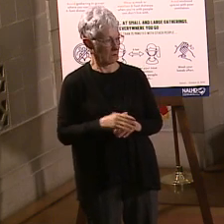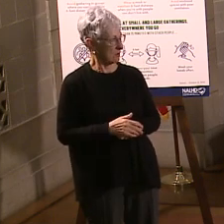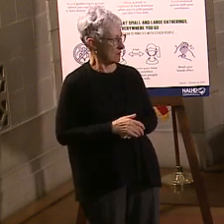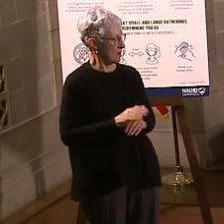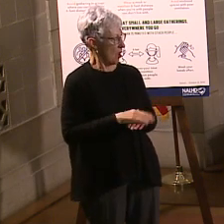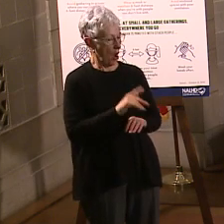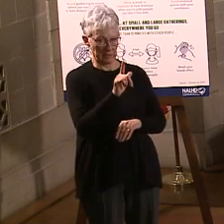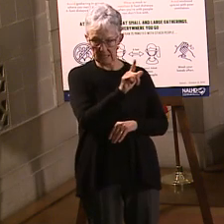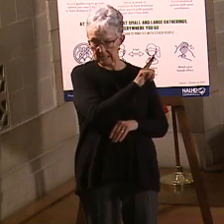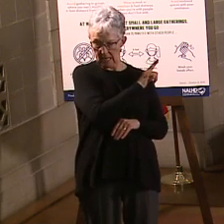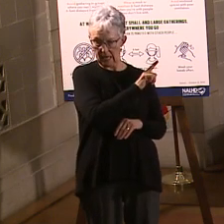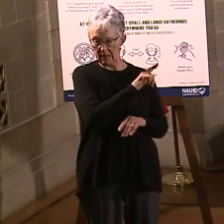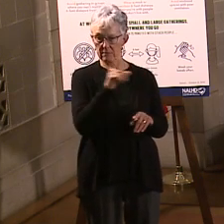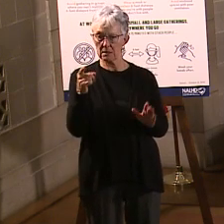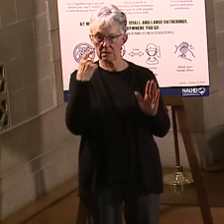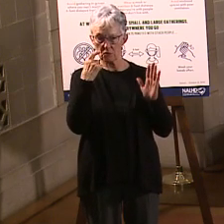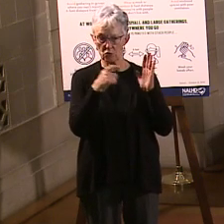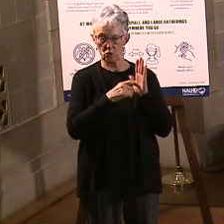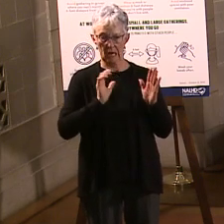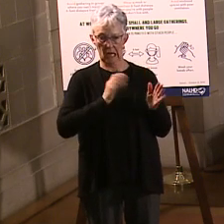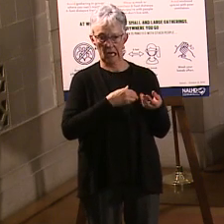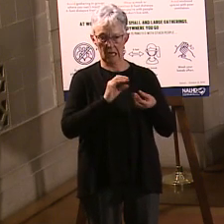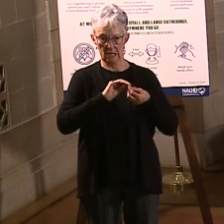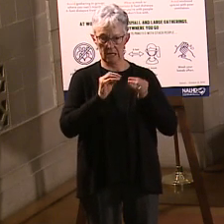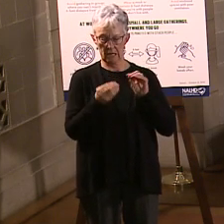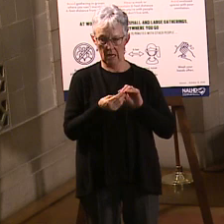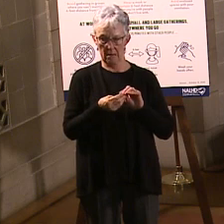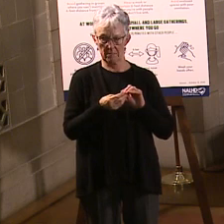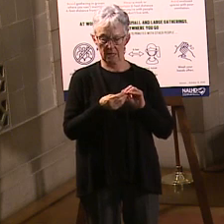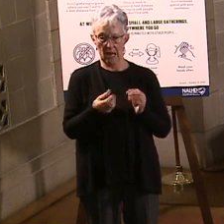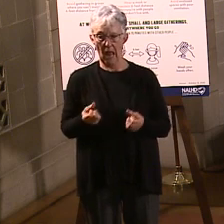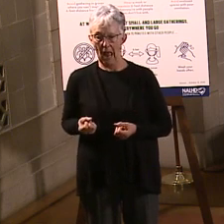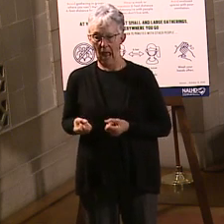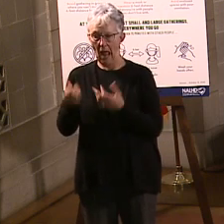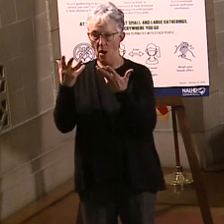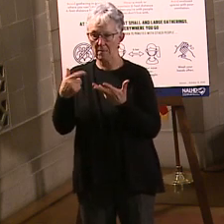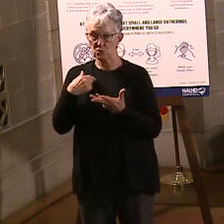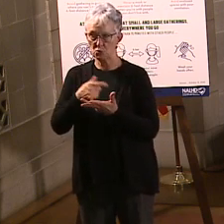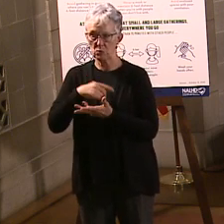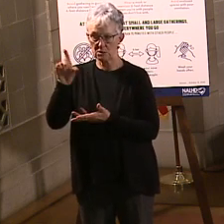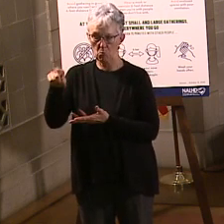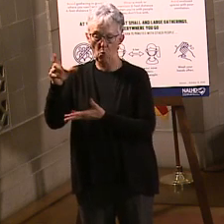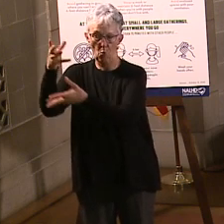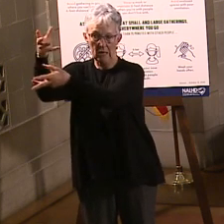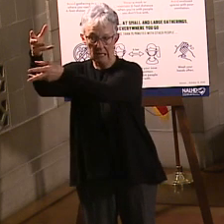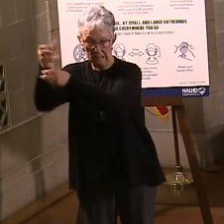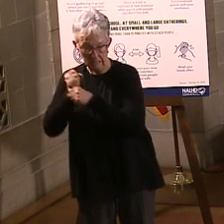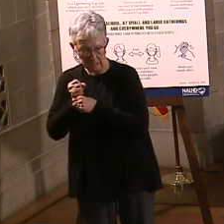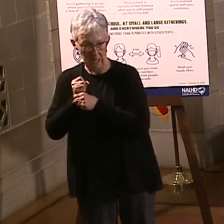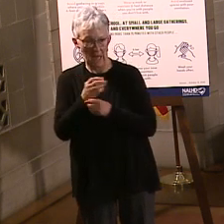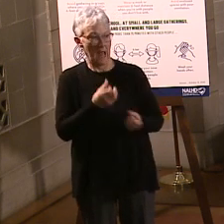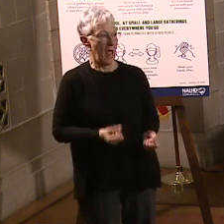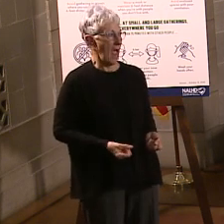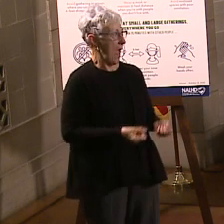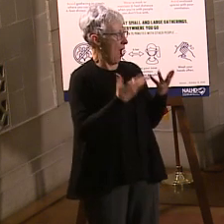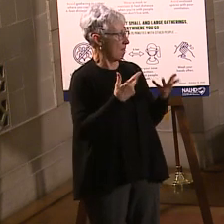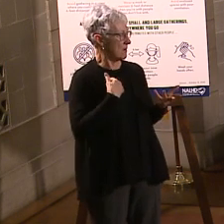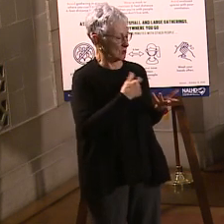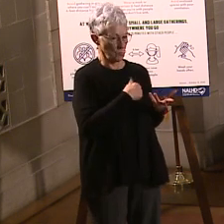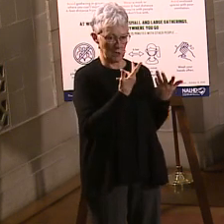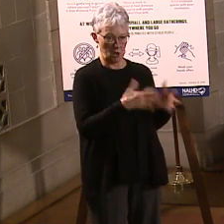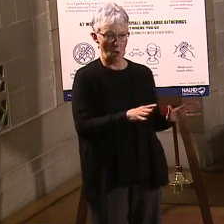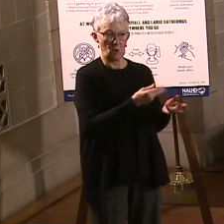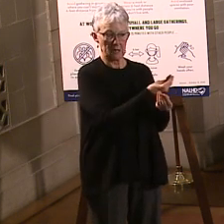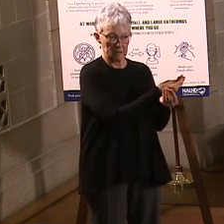the screen, we've changed our numbers to allocated versus the distributed that's on the dashboard currently. So you can see what's come